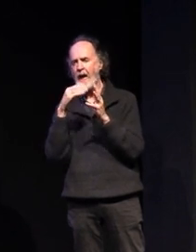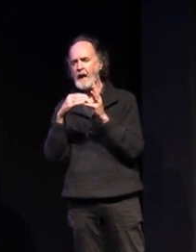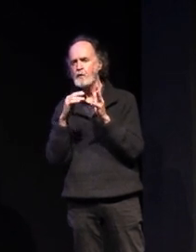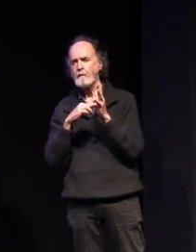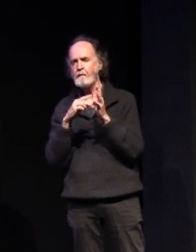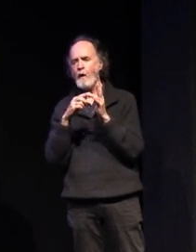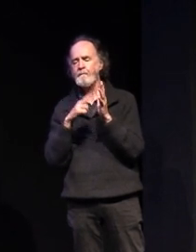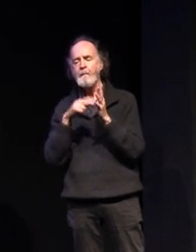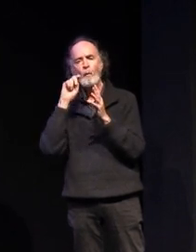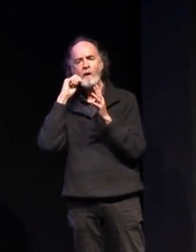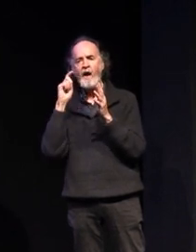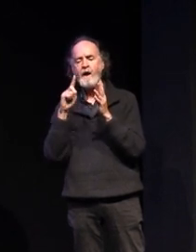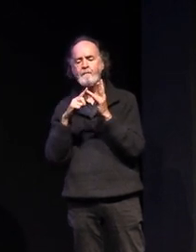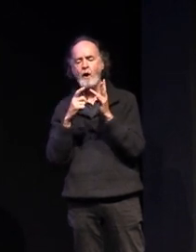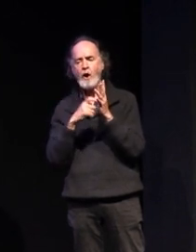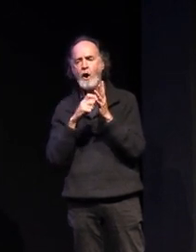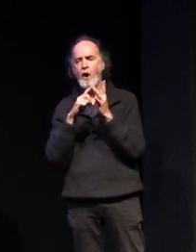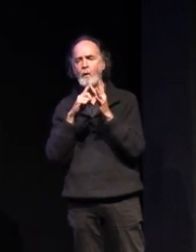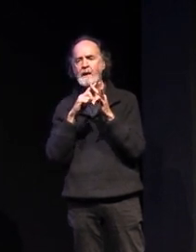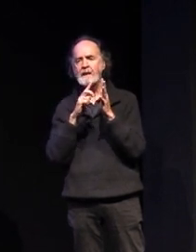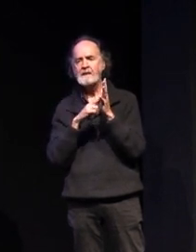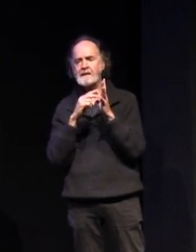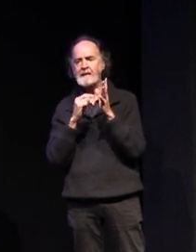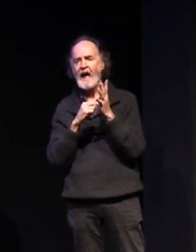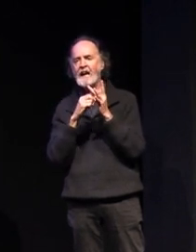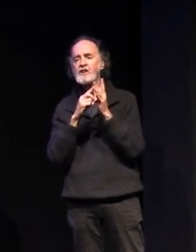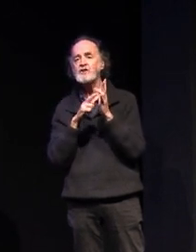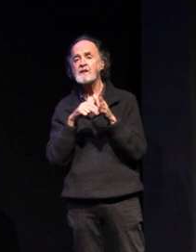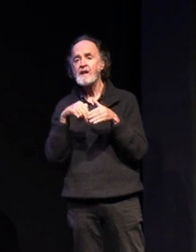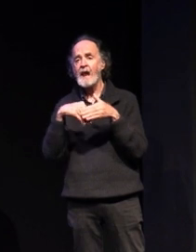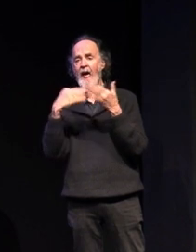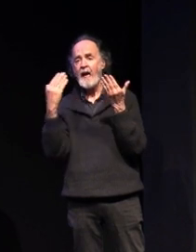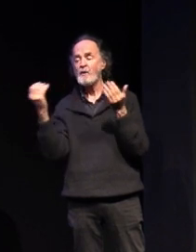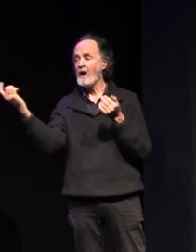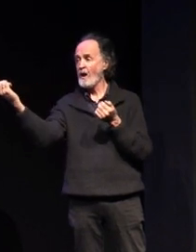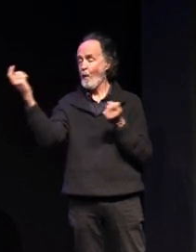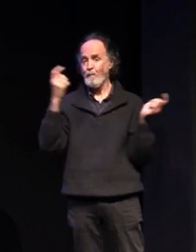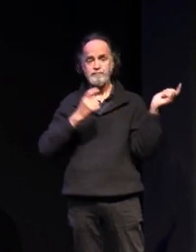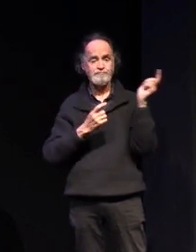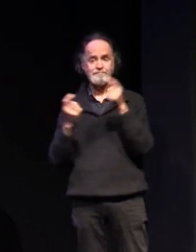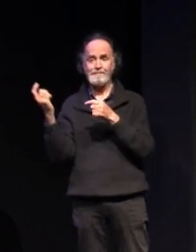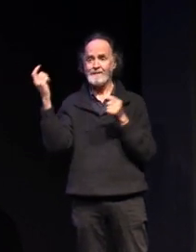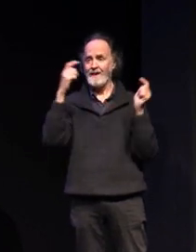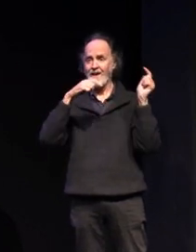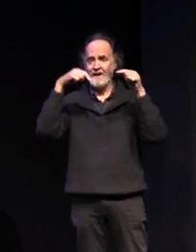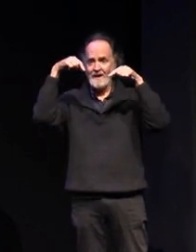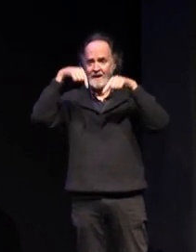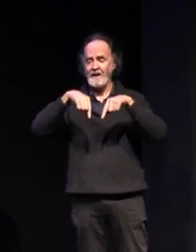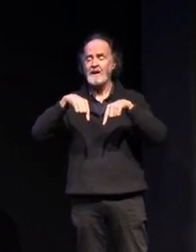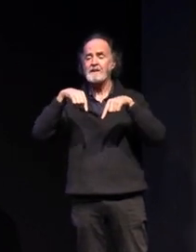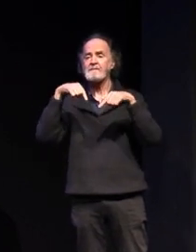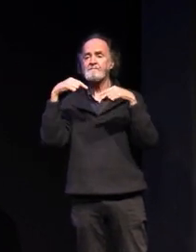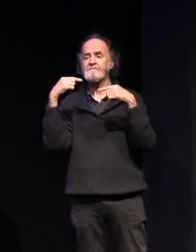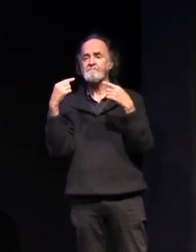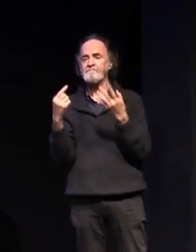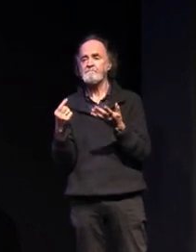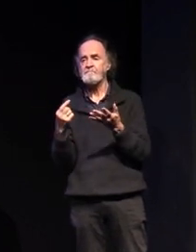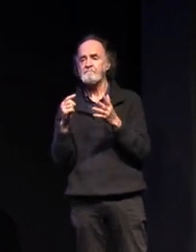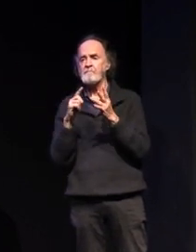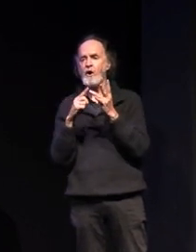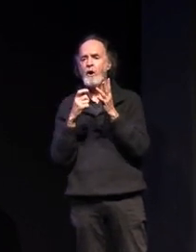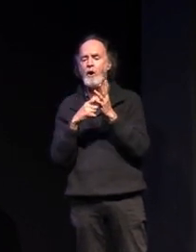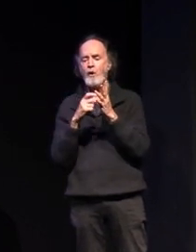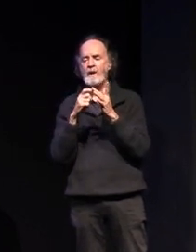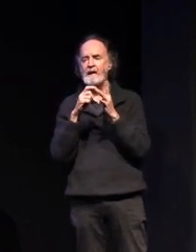orientation days for students to come along with the seven to ten colleges all coming along on those days from our other colleges